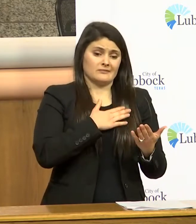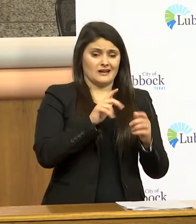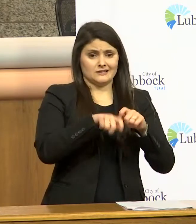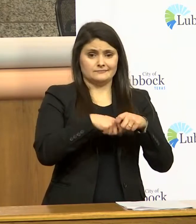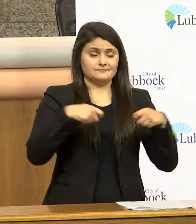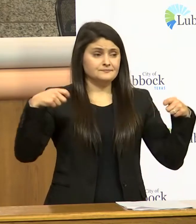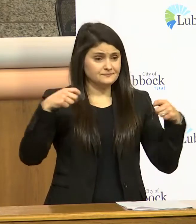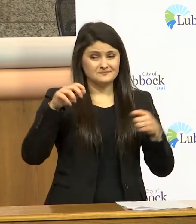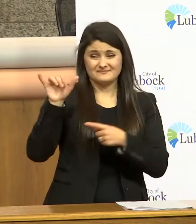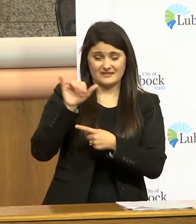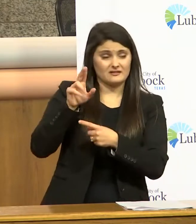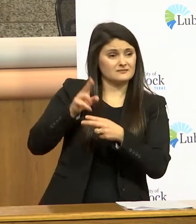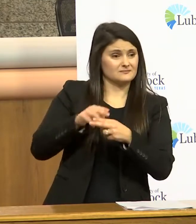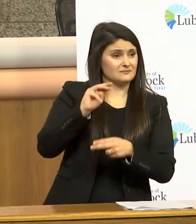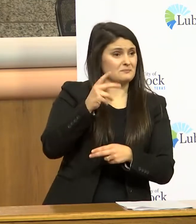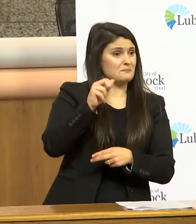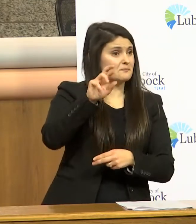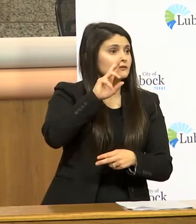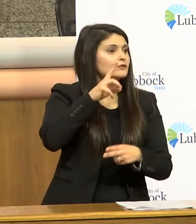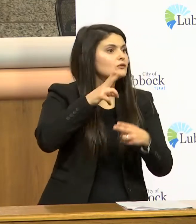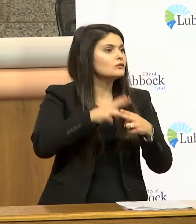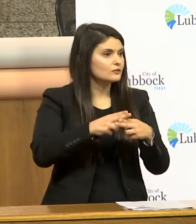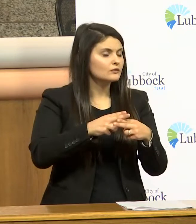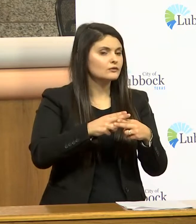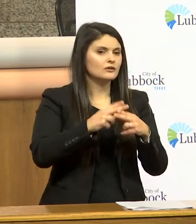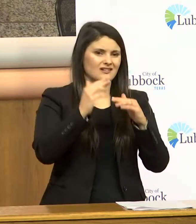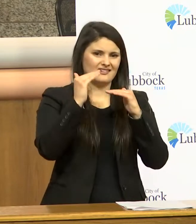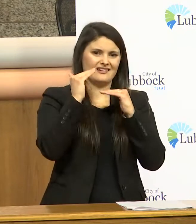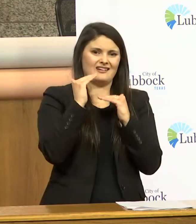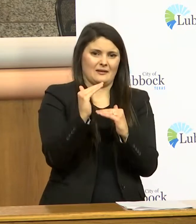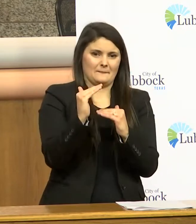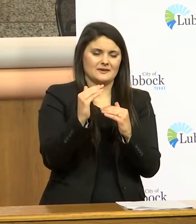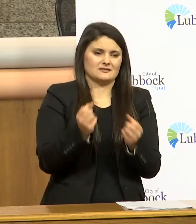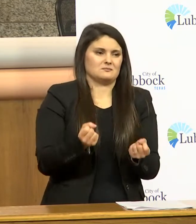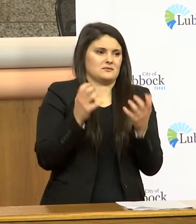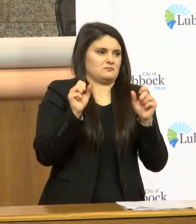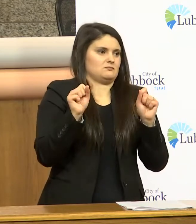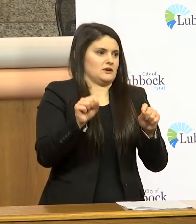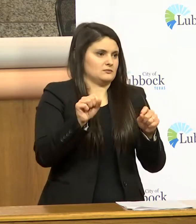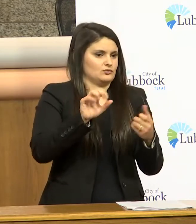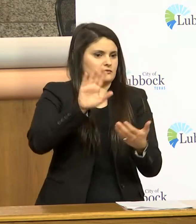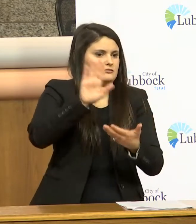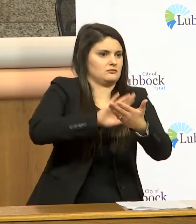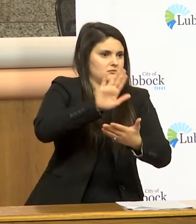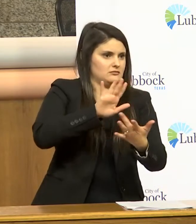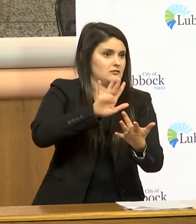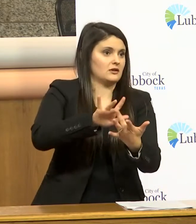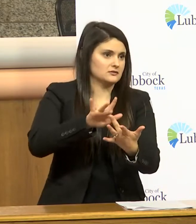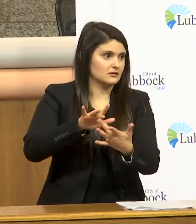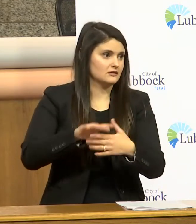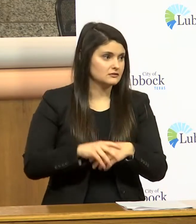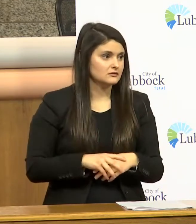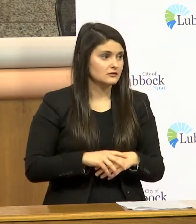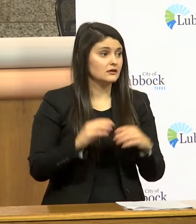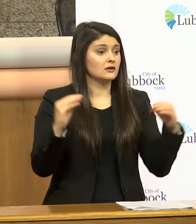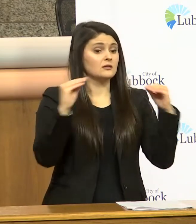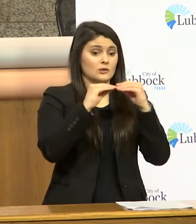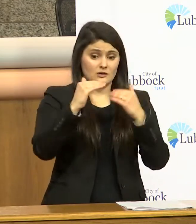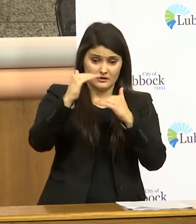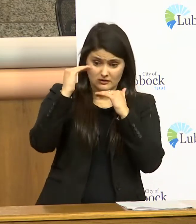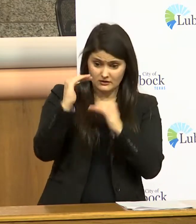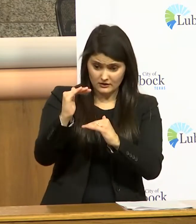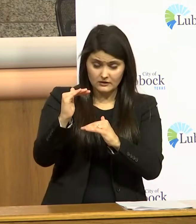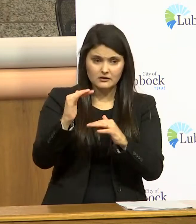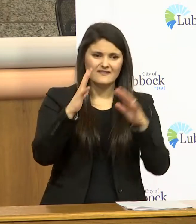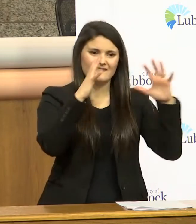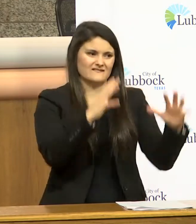as the mayor said this is just about limiting to the extent we can face-to-face transactions the more we do that